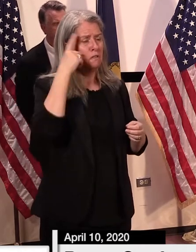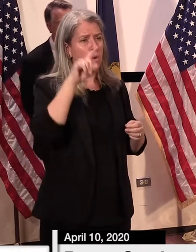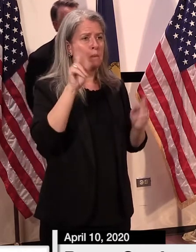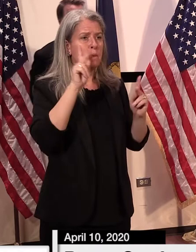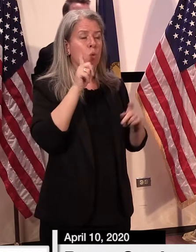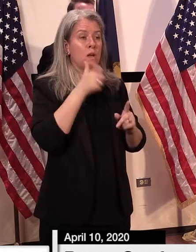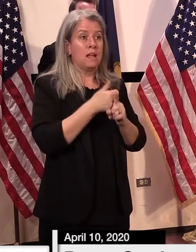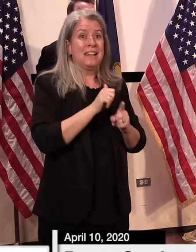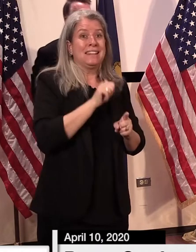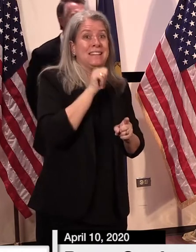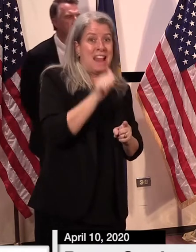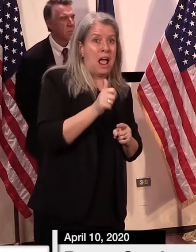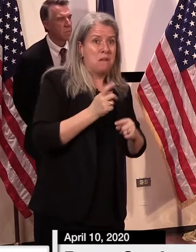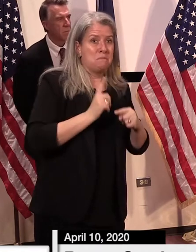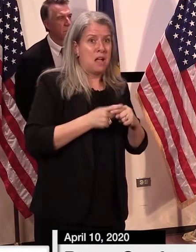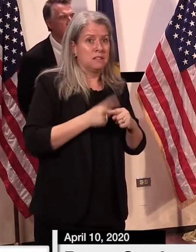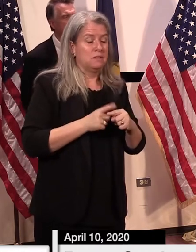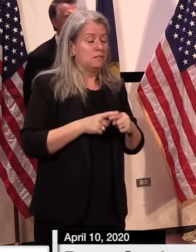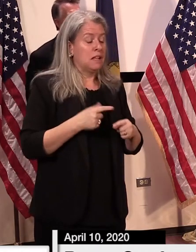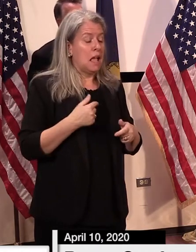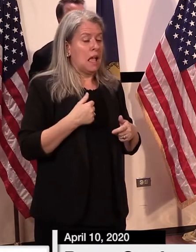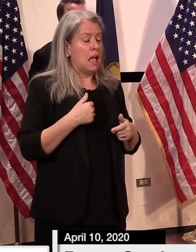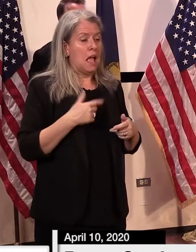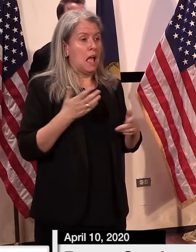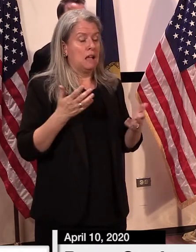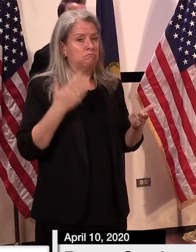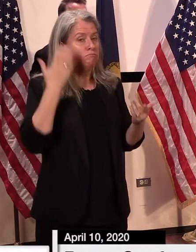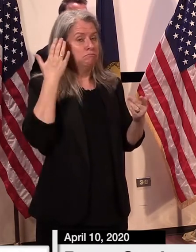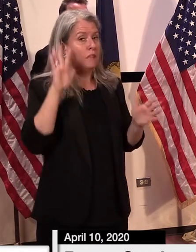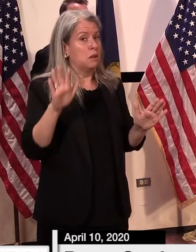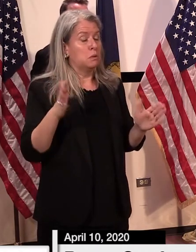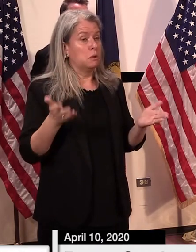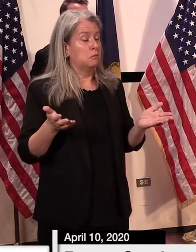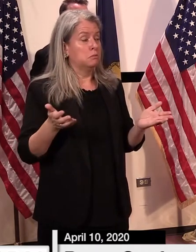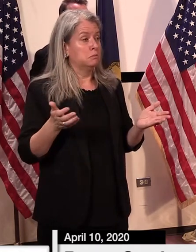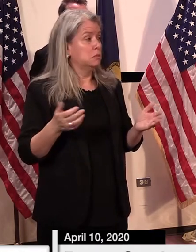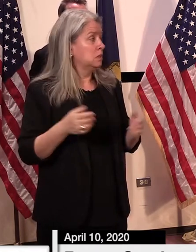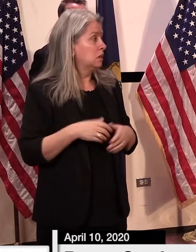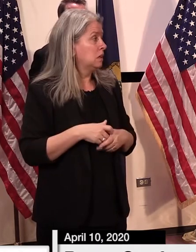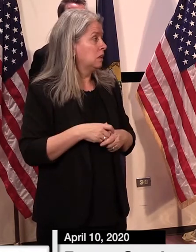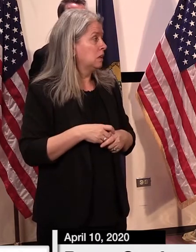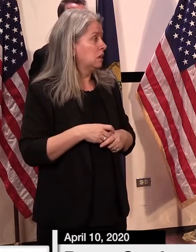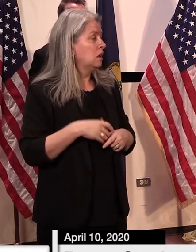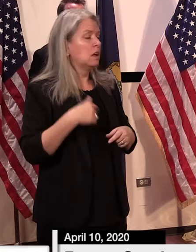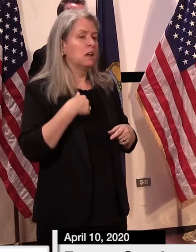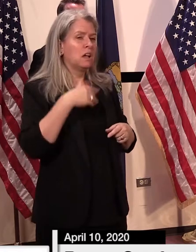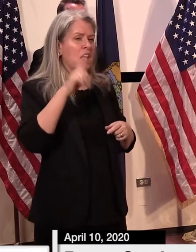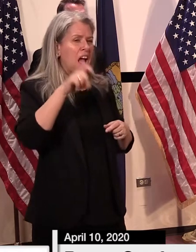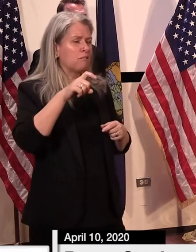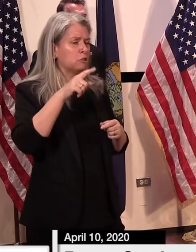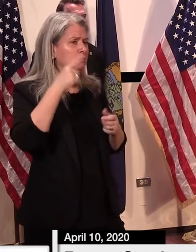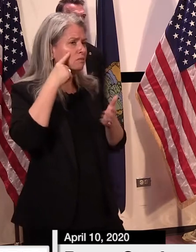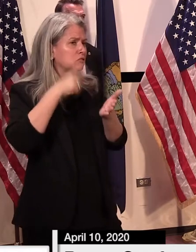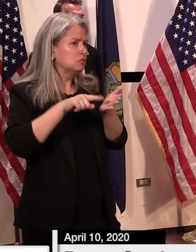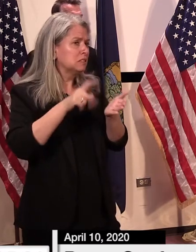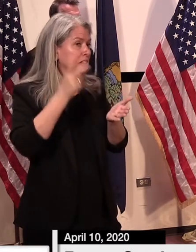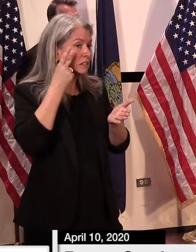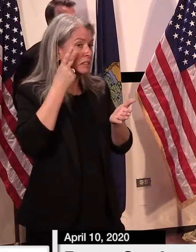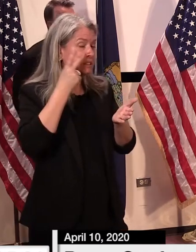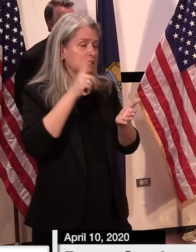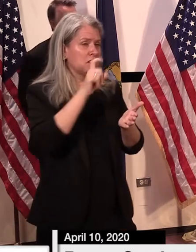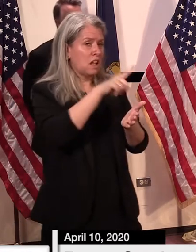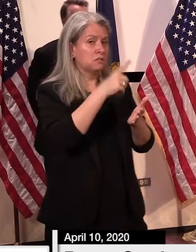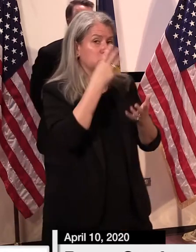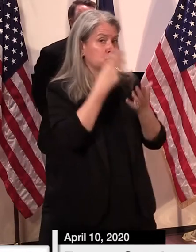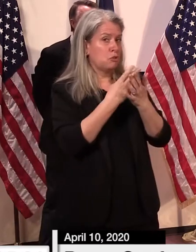inmates, I would, I would, I will have to defer that to corrections